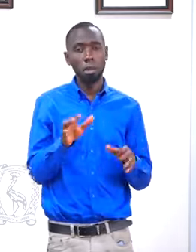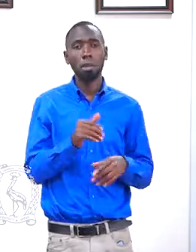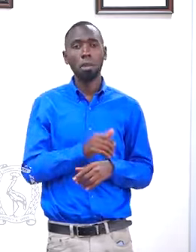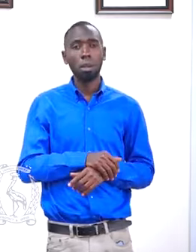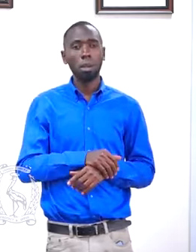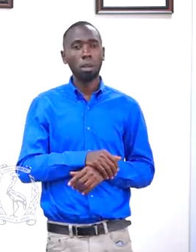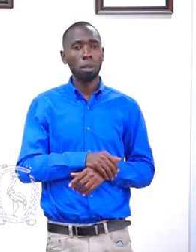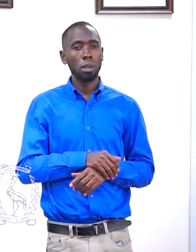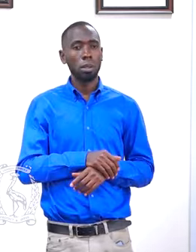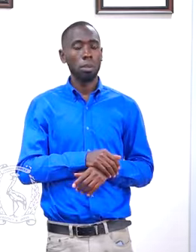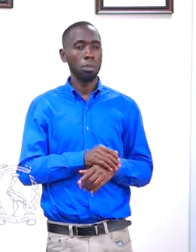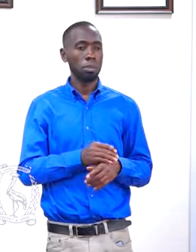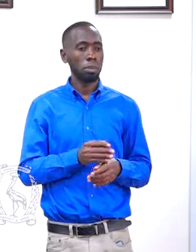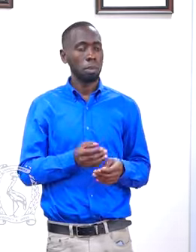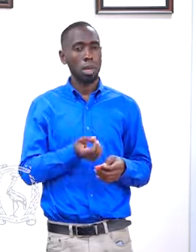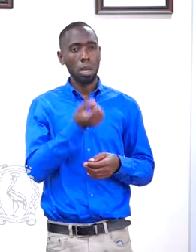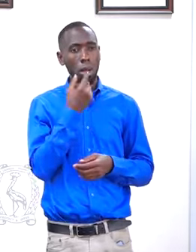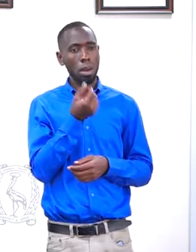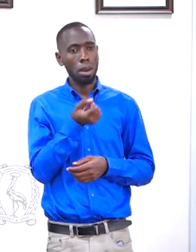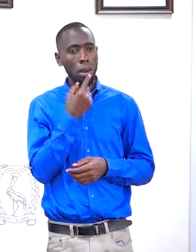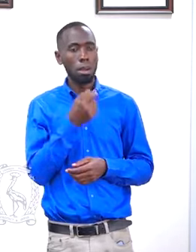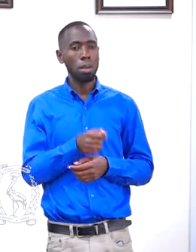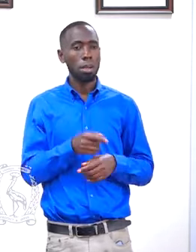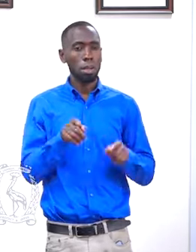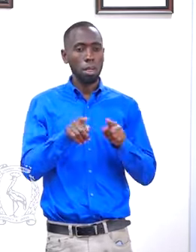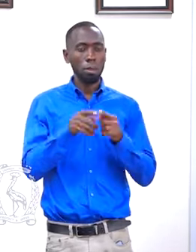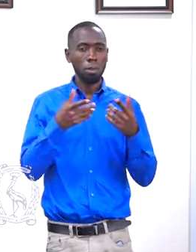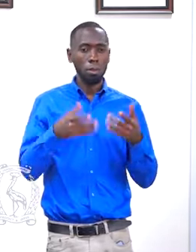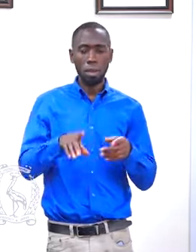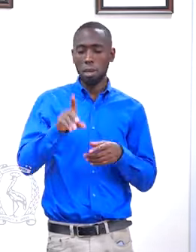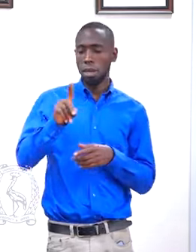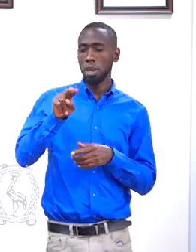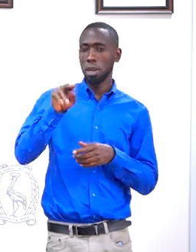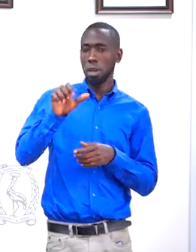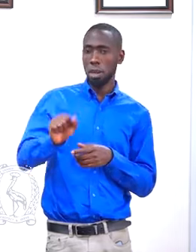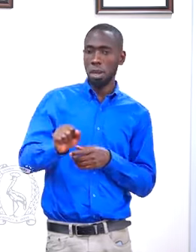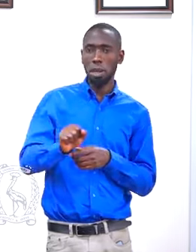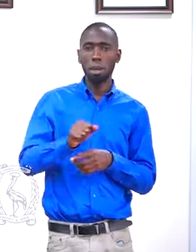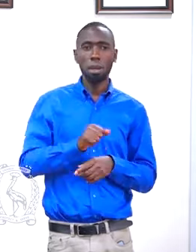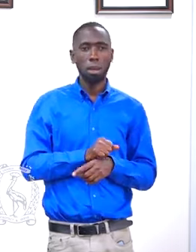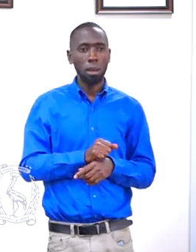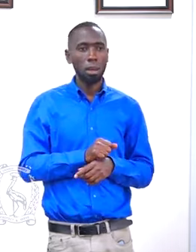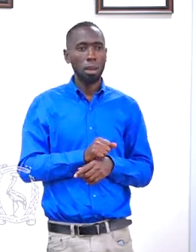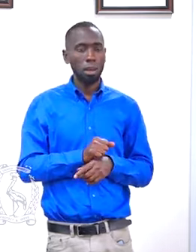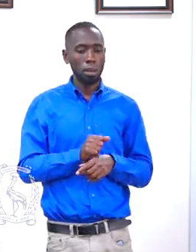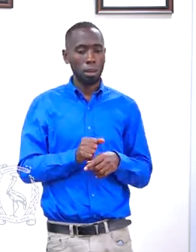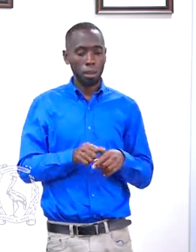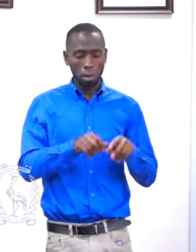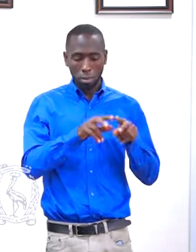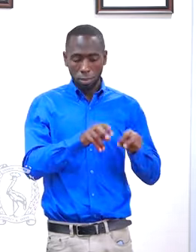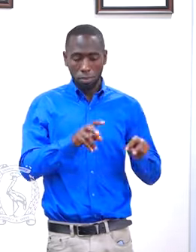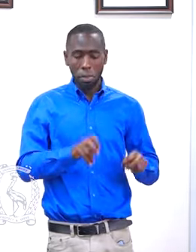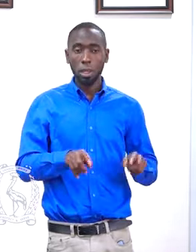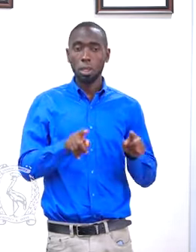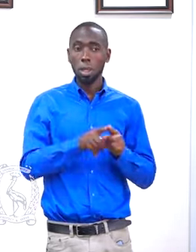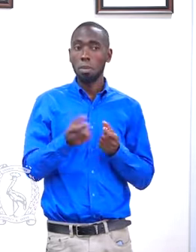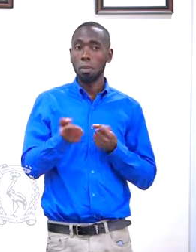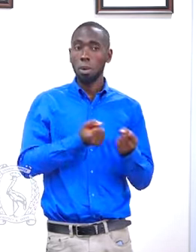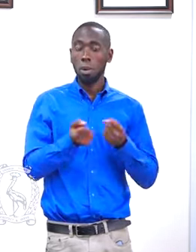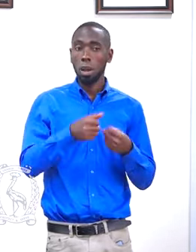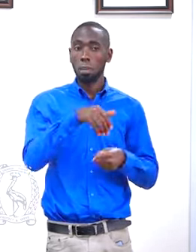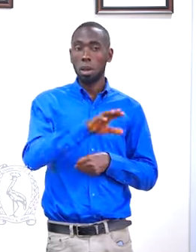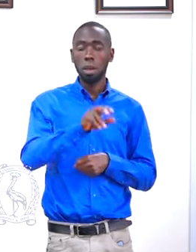DNA samples, eh, which were recovered from the suspect's car, a Toyota Wish registration number